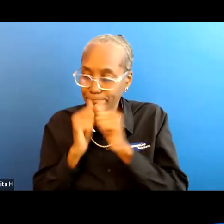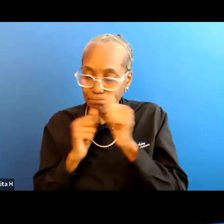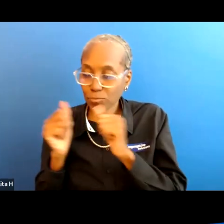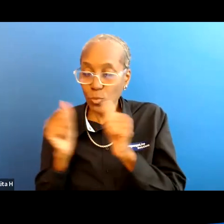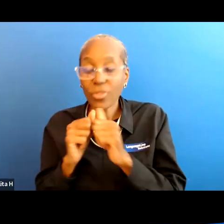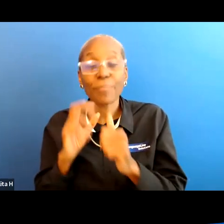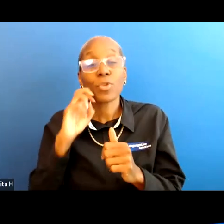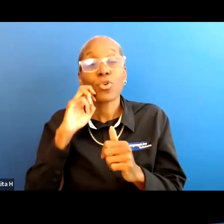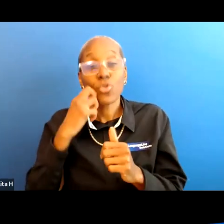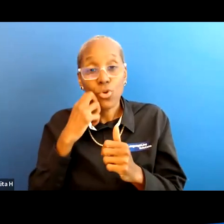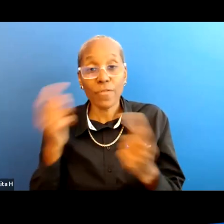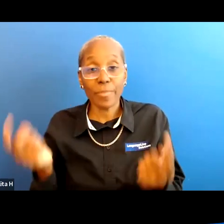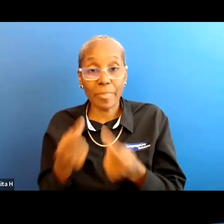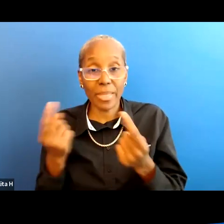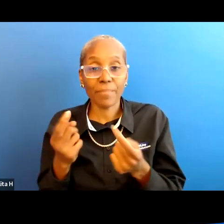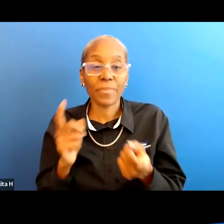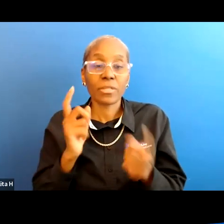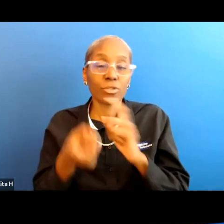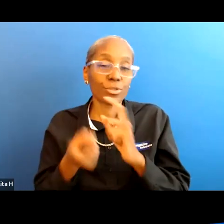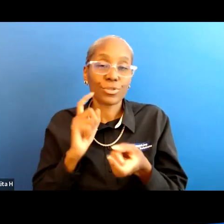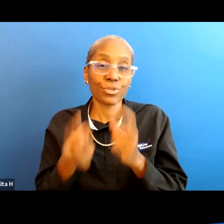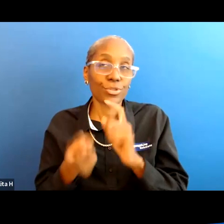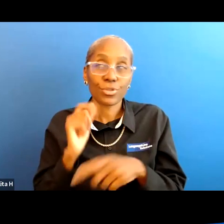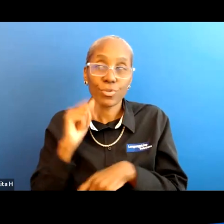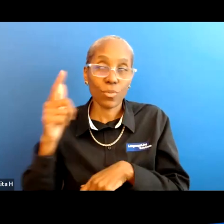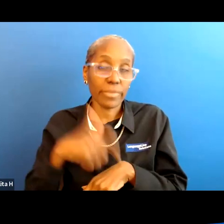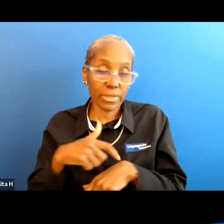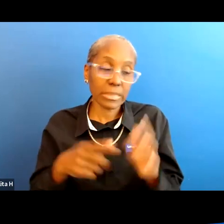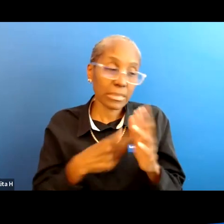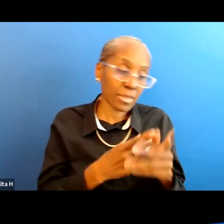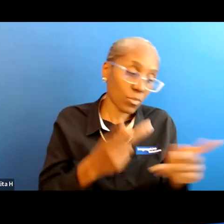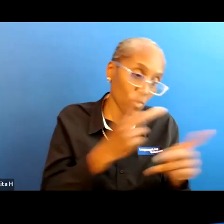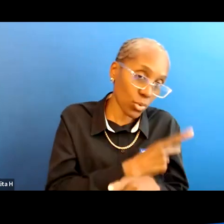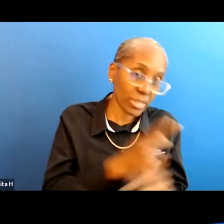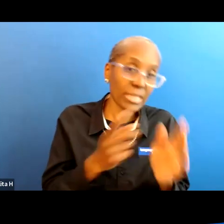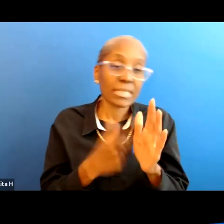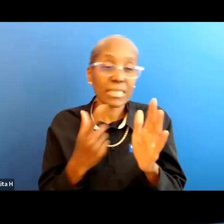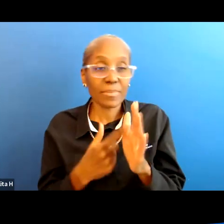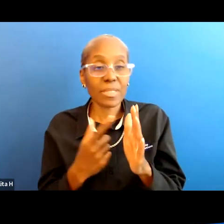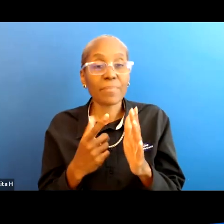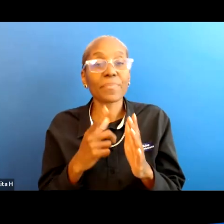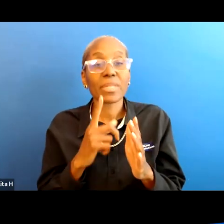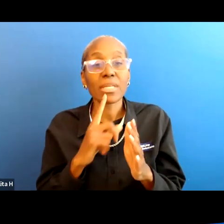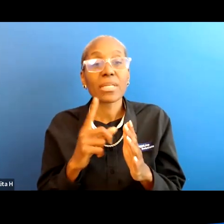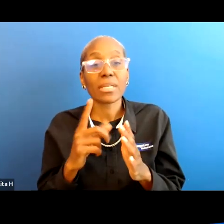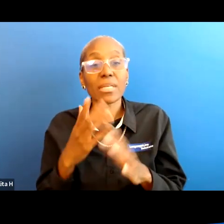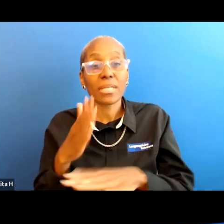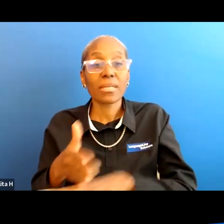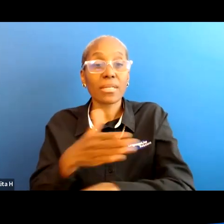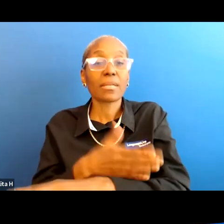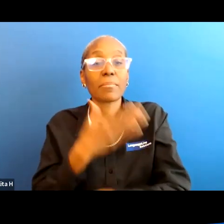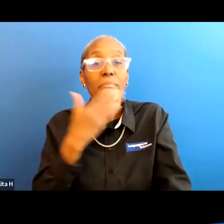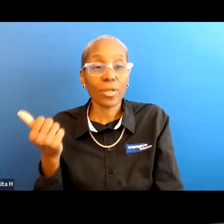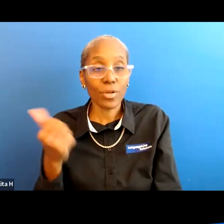neuropathic pain changes all the time sometimes it gets worse and sometimes it gets better